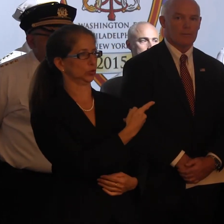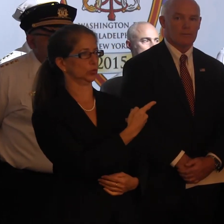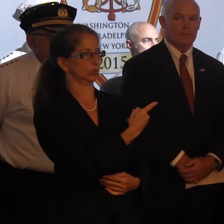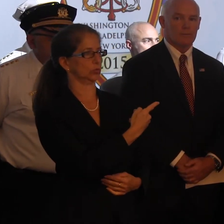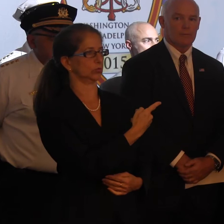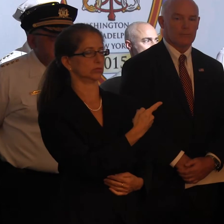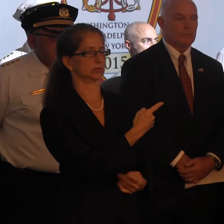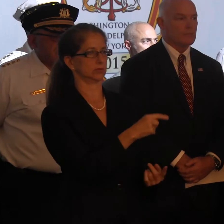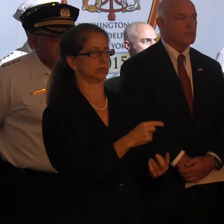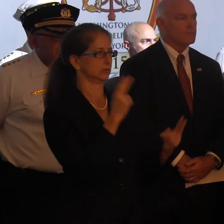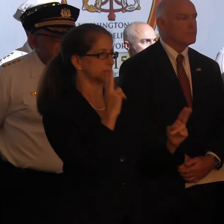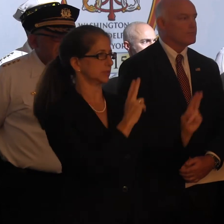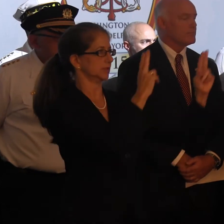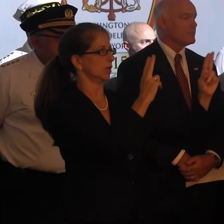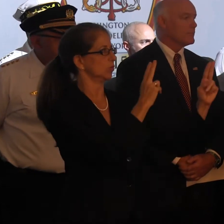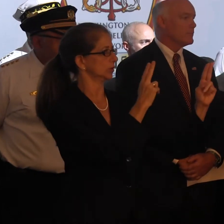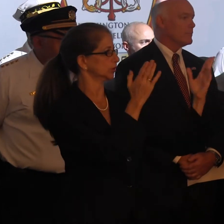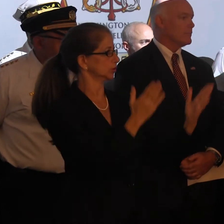servants. Yes, sir.